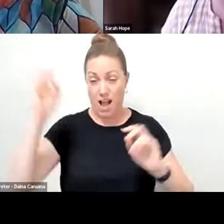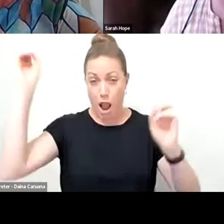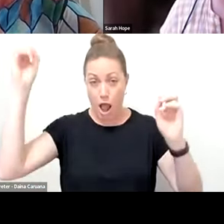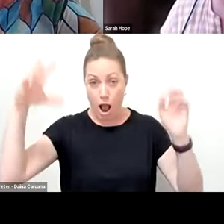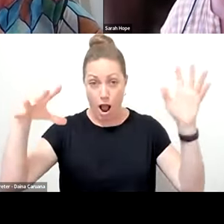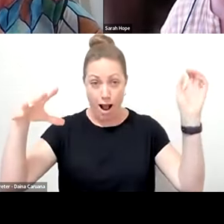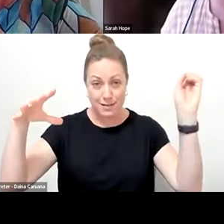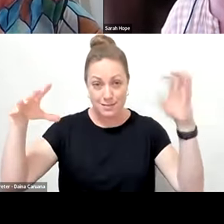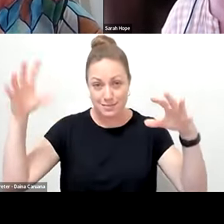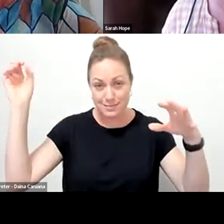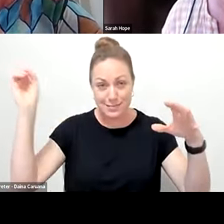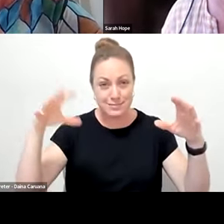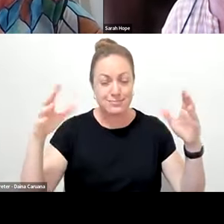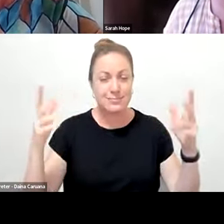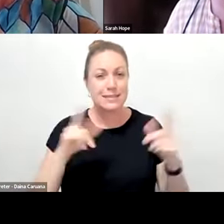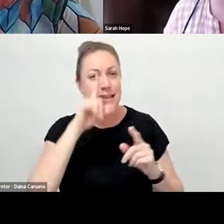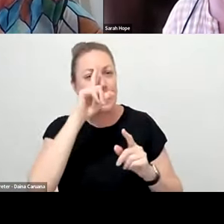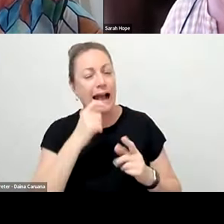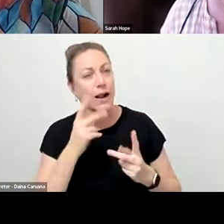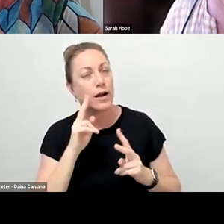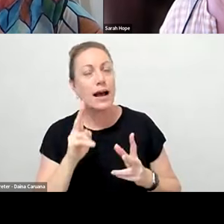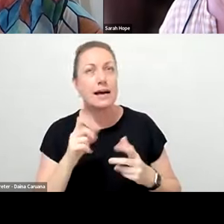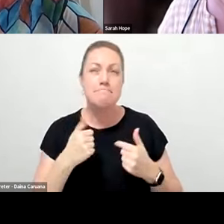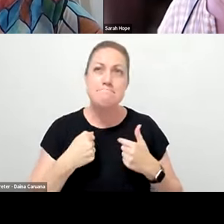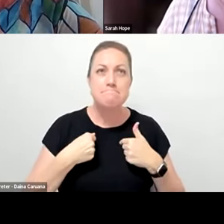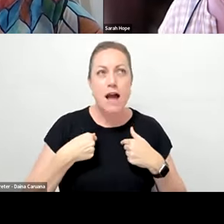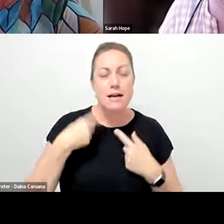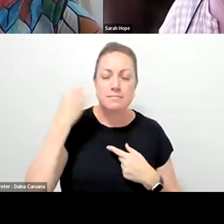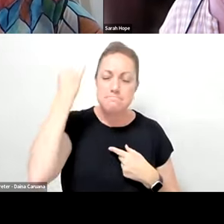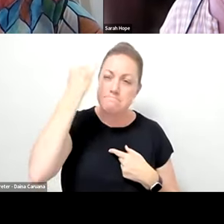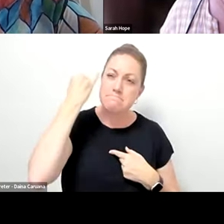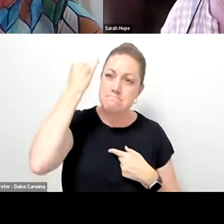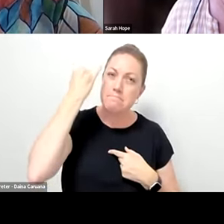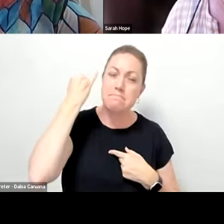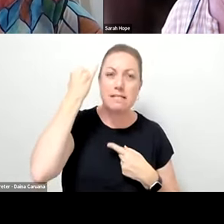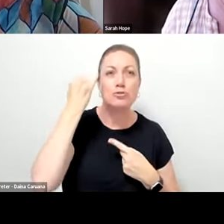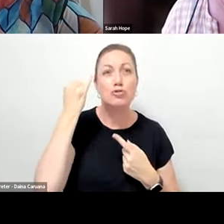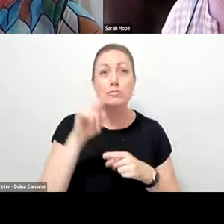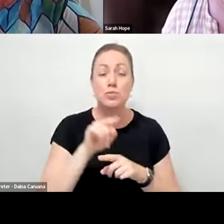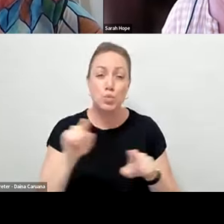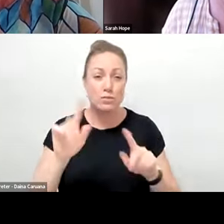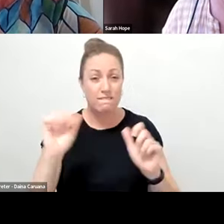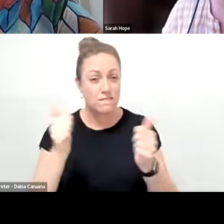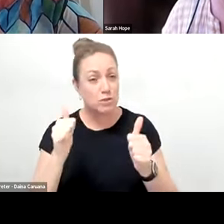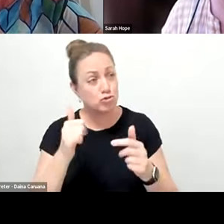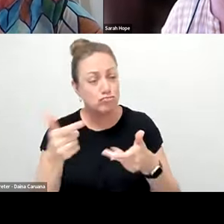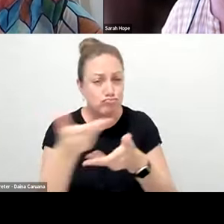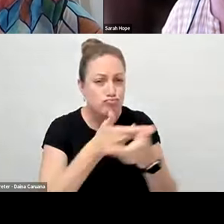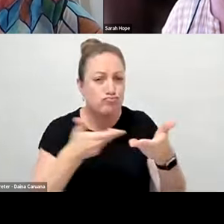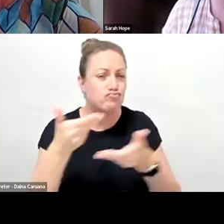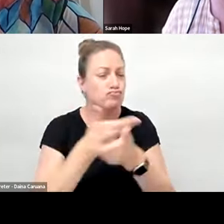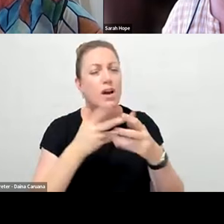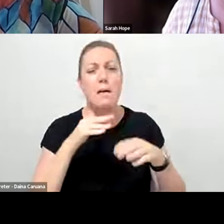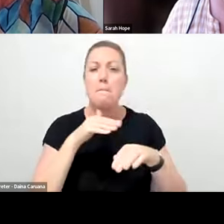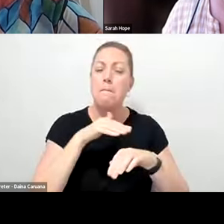Can you see, I mean, I imagine that you've brainstormed around what could you possibly do?